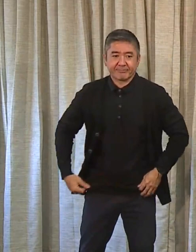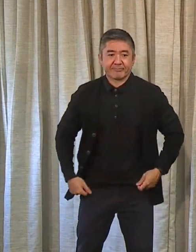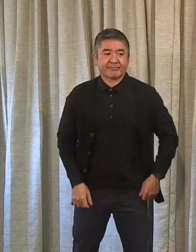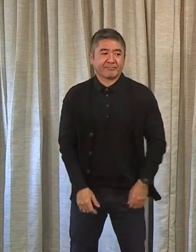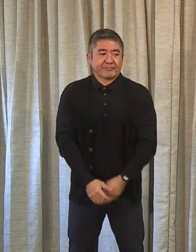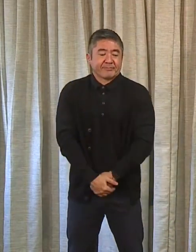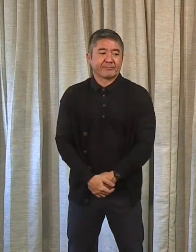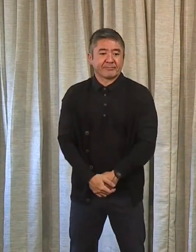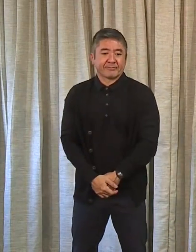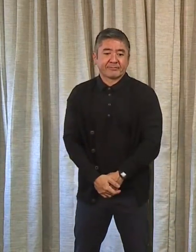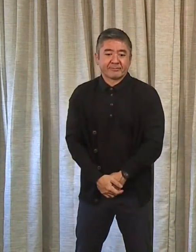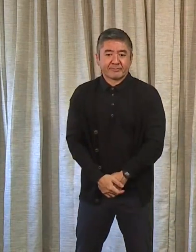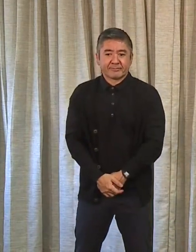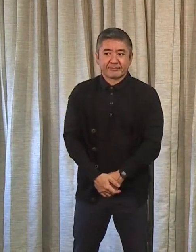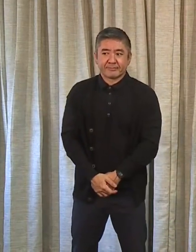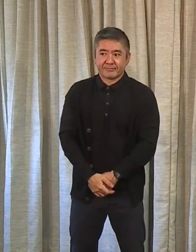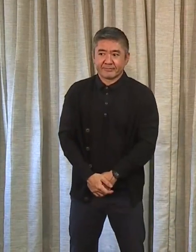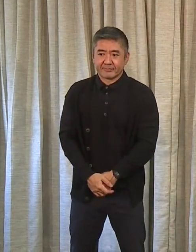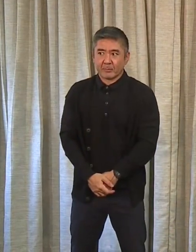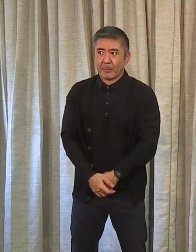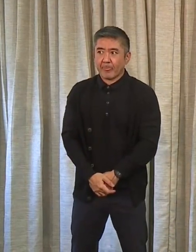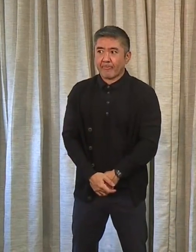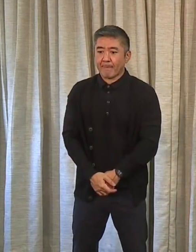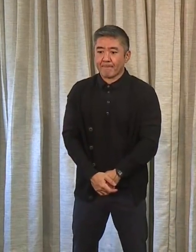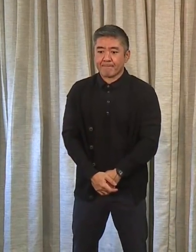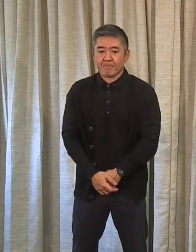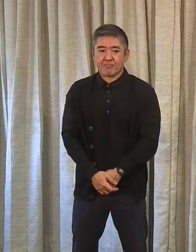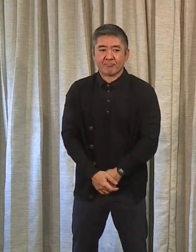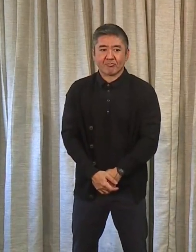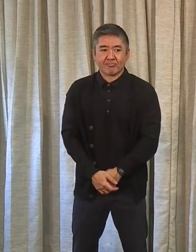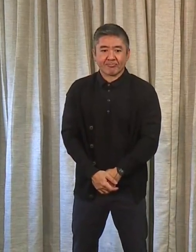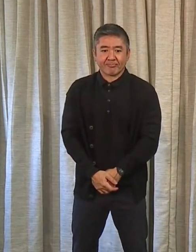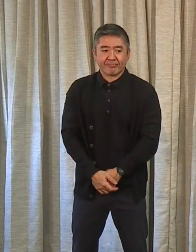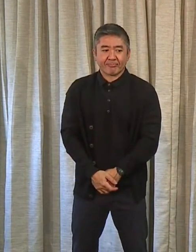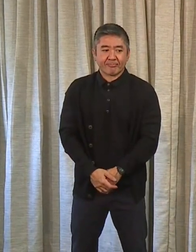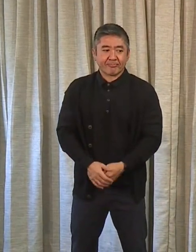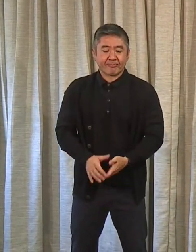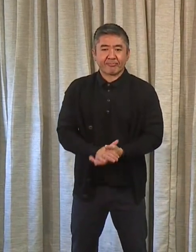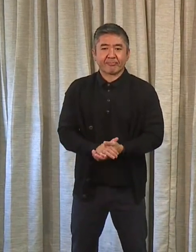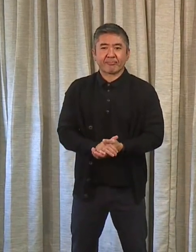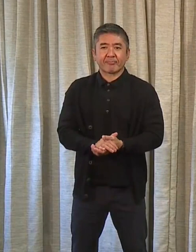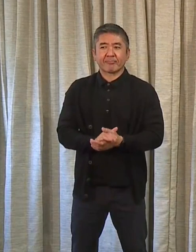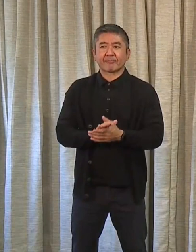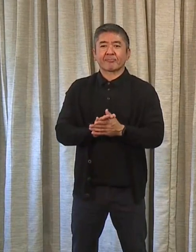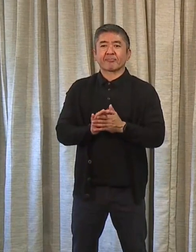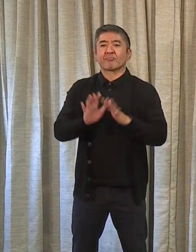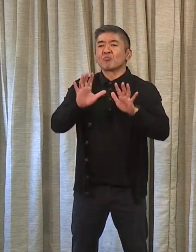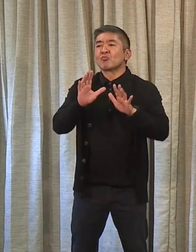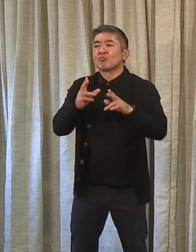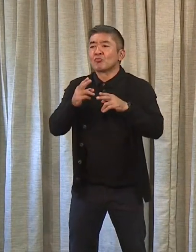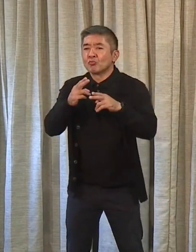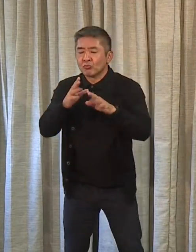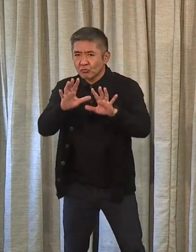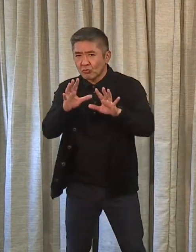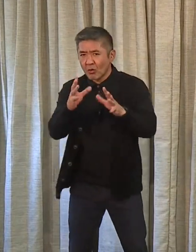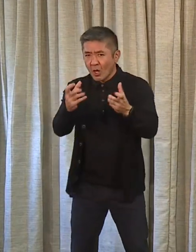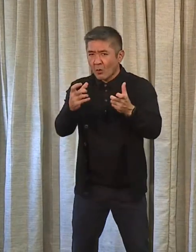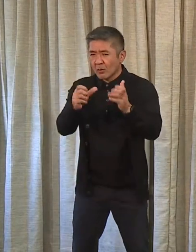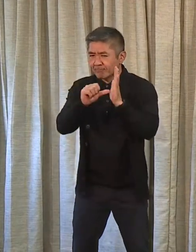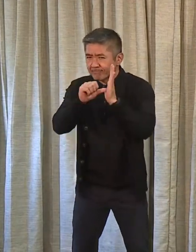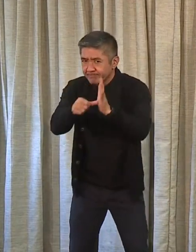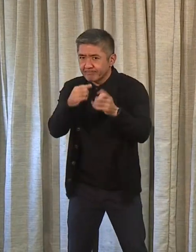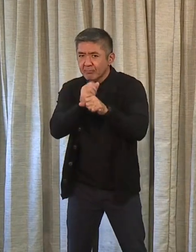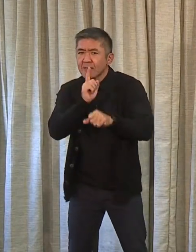All right. So just quickly in summary, one of the things I wanted to be sure we got across